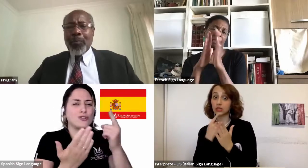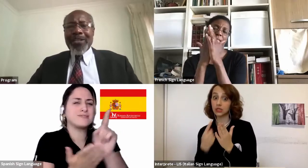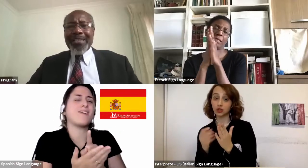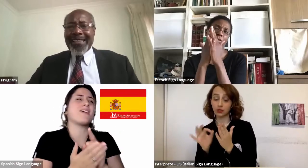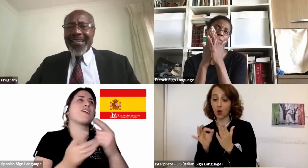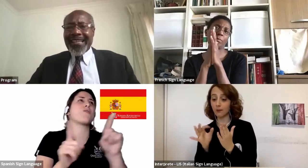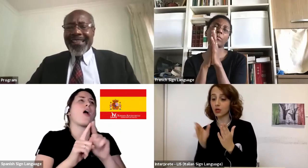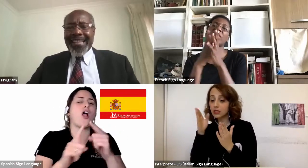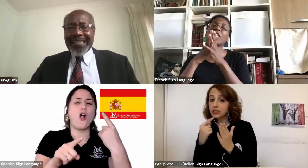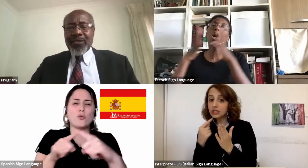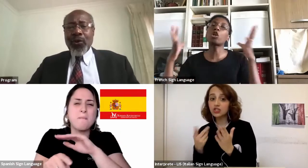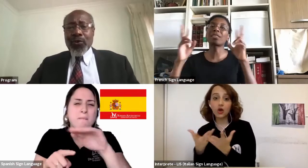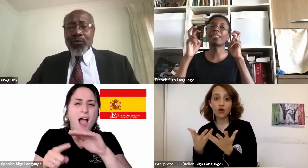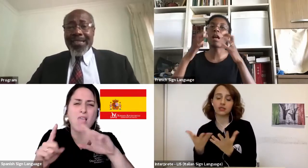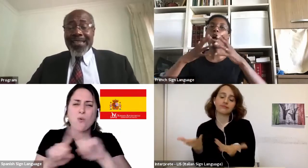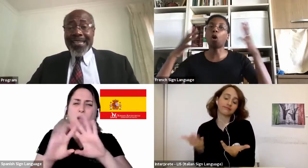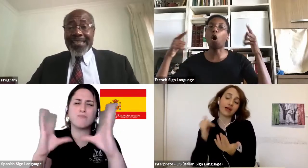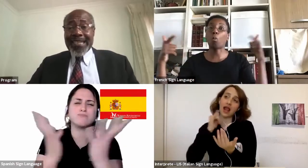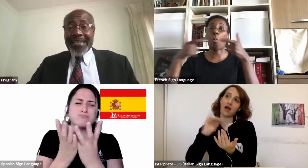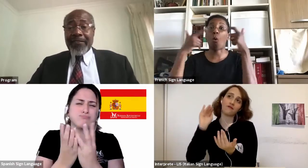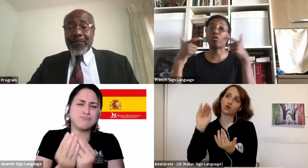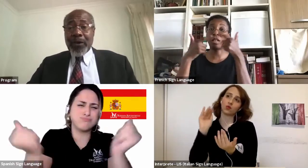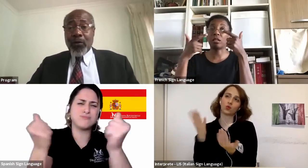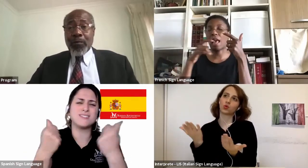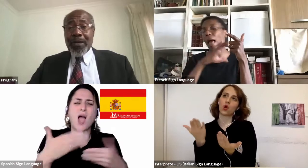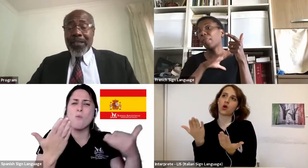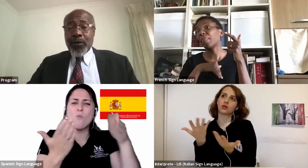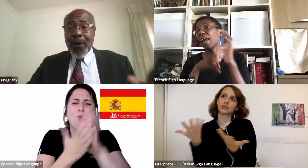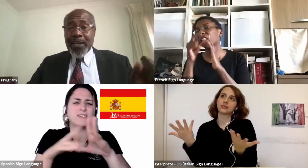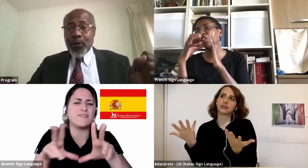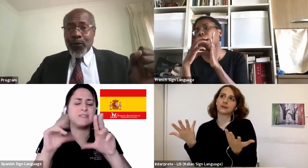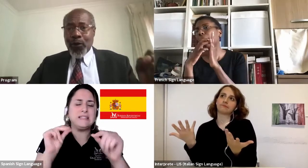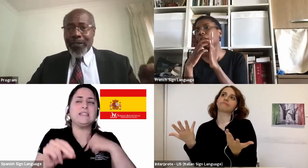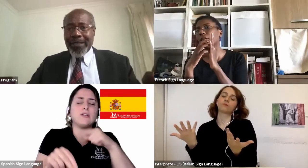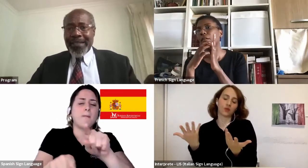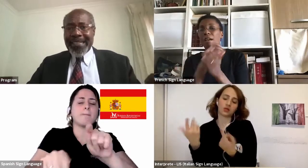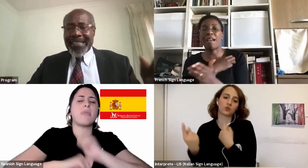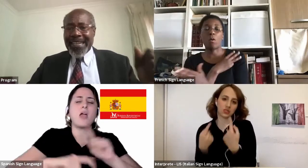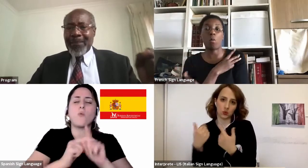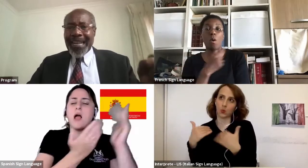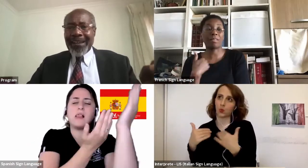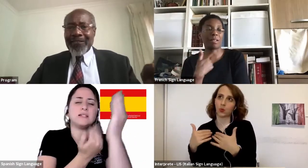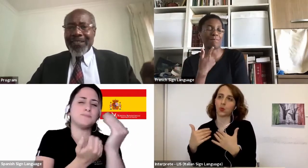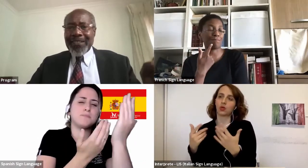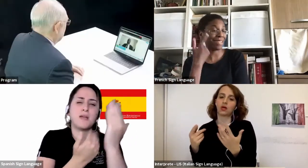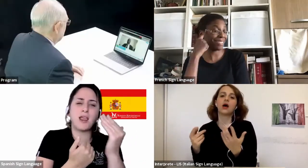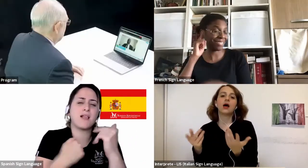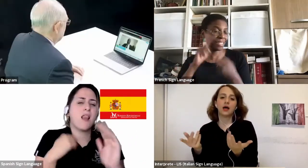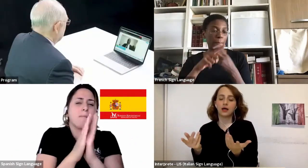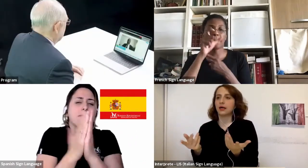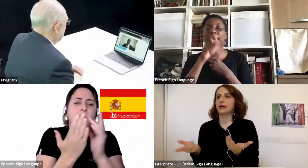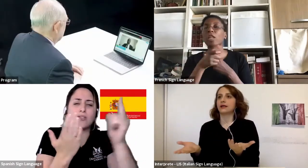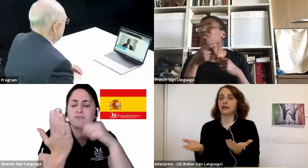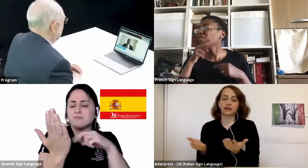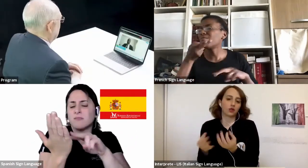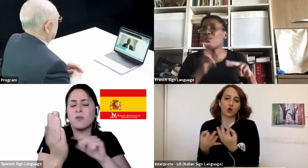be no more death. Those were the things that gave me hope. The word of God. It came alive. Daniel 2